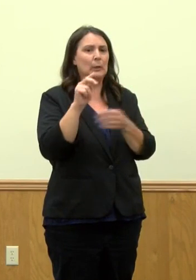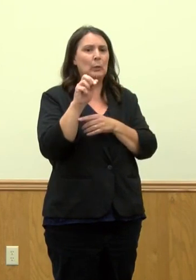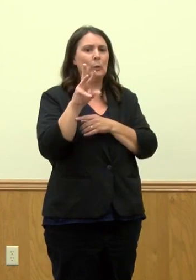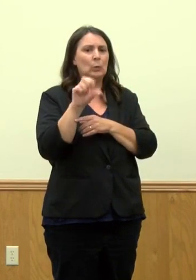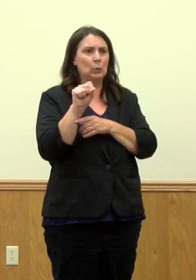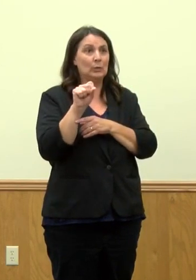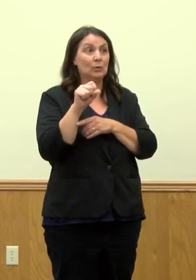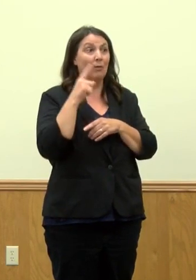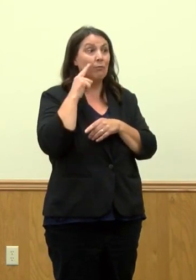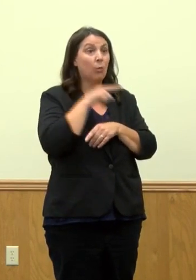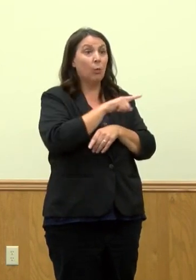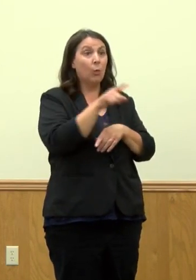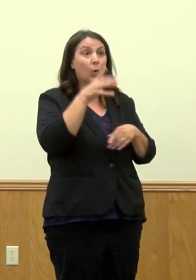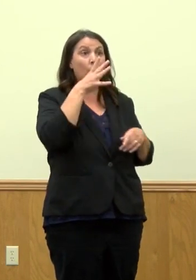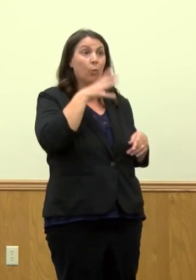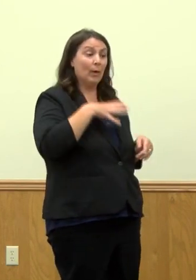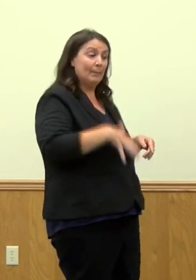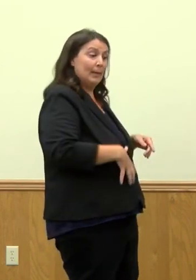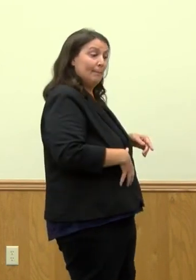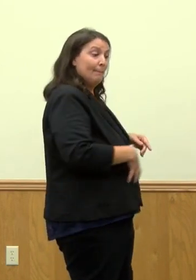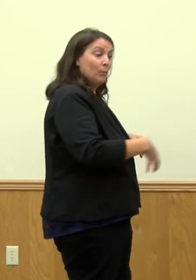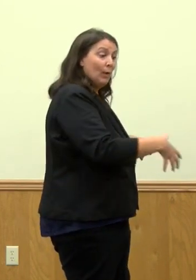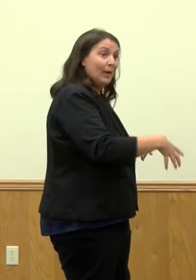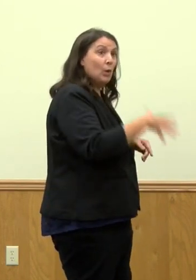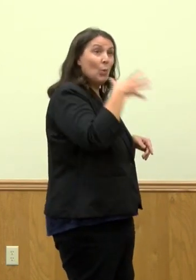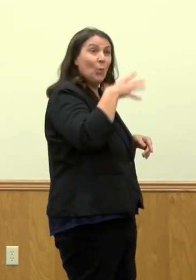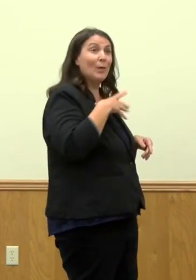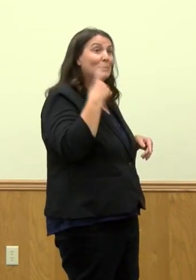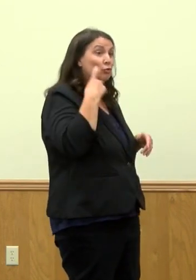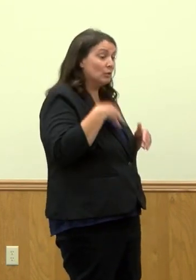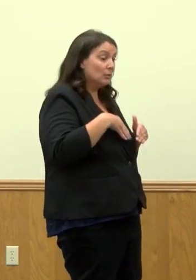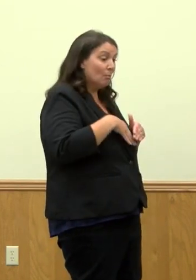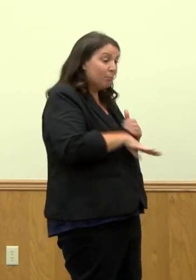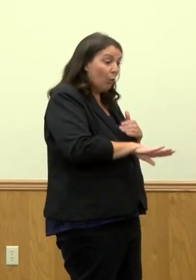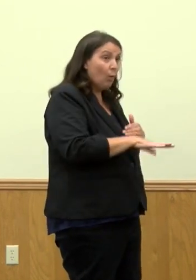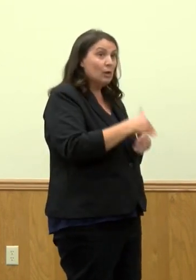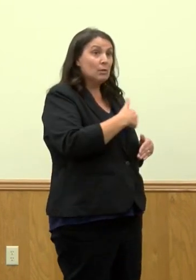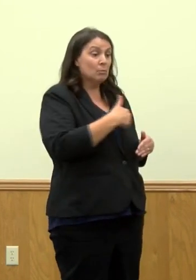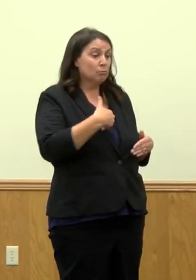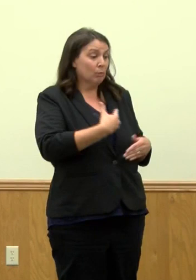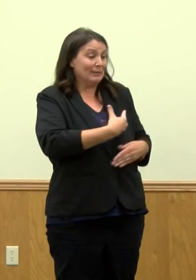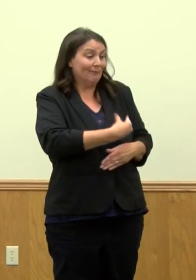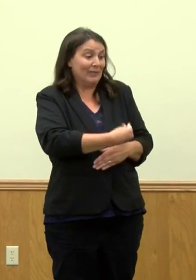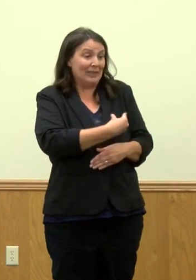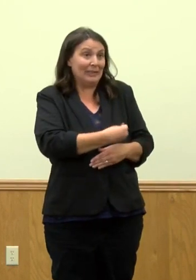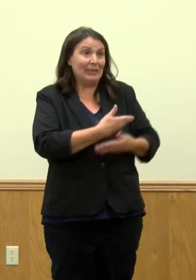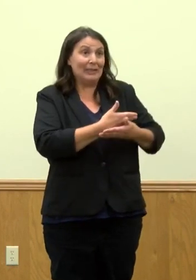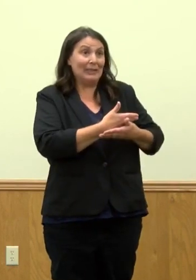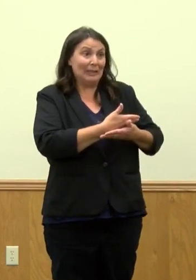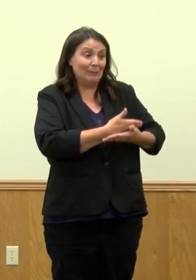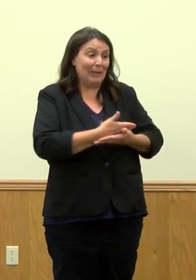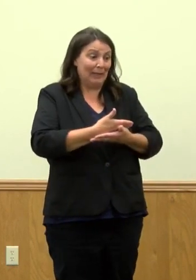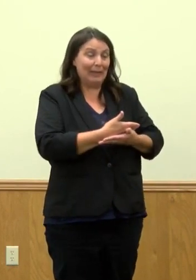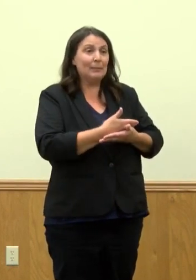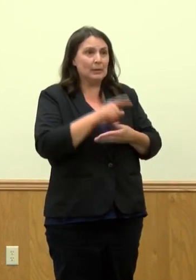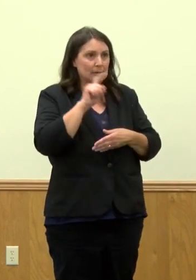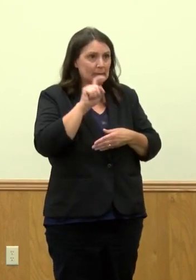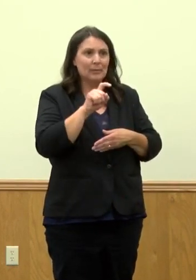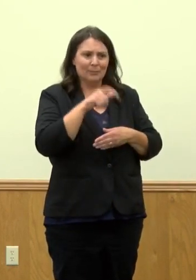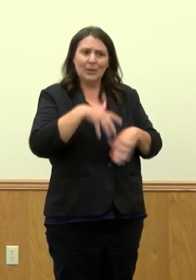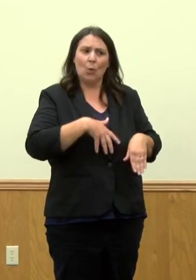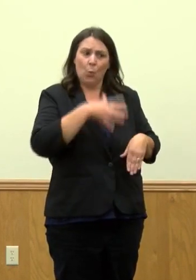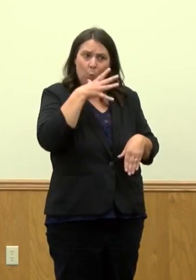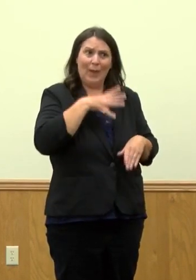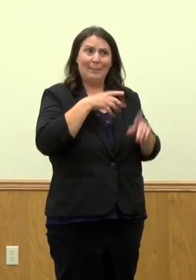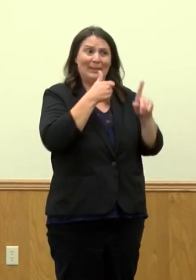pregnant women, postpartum, breastfeeding women to get vaccinated. You know, what we don't want to see and